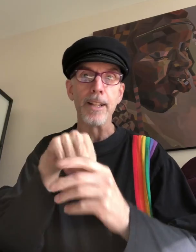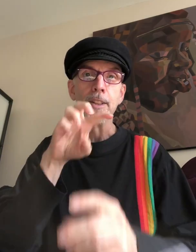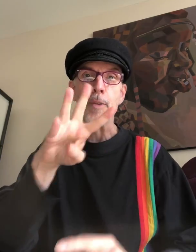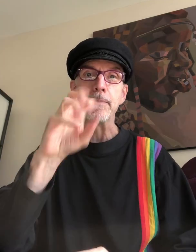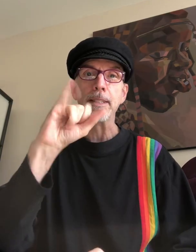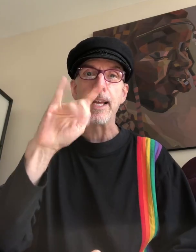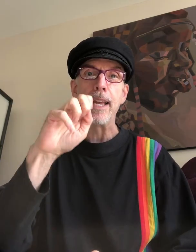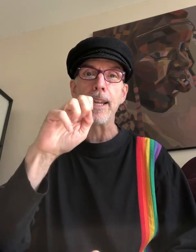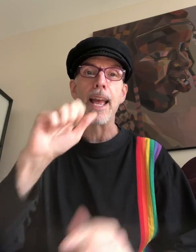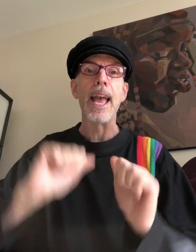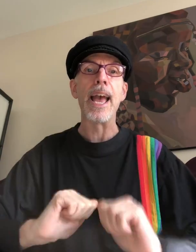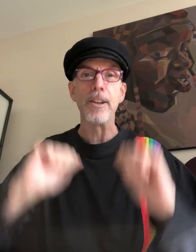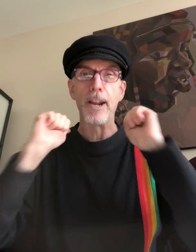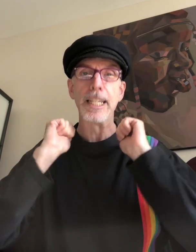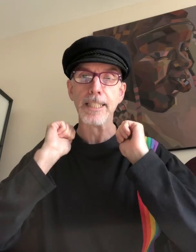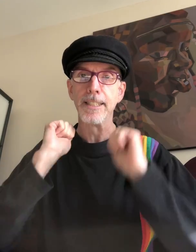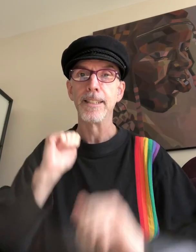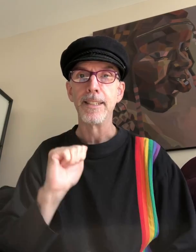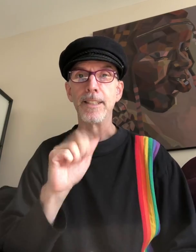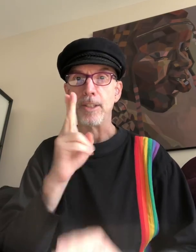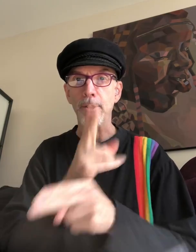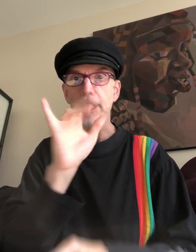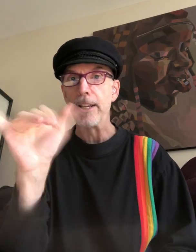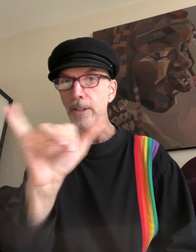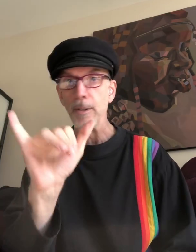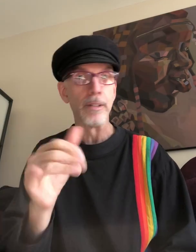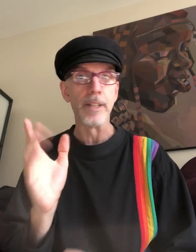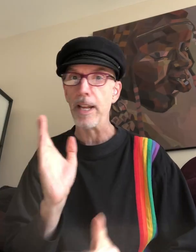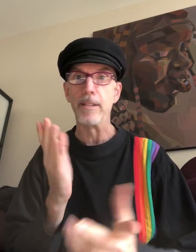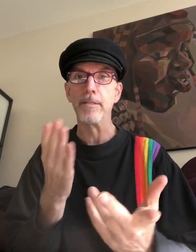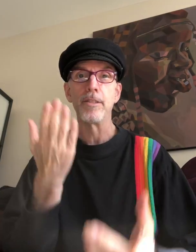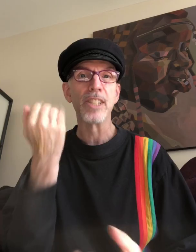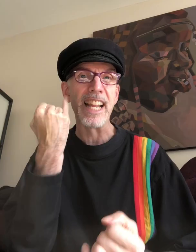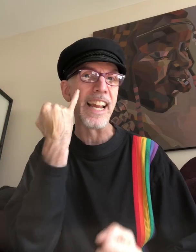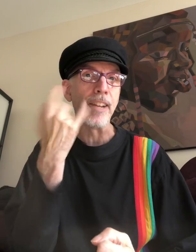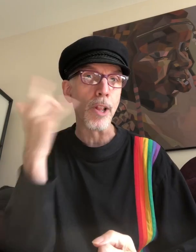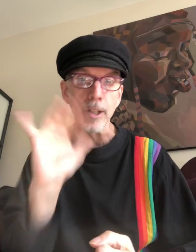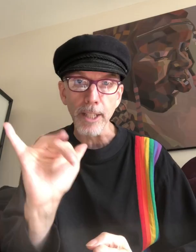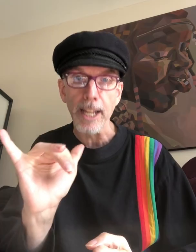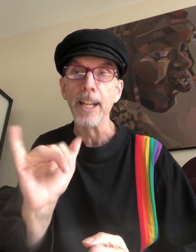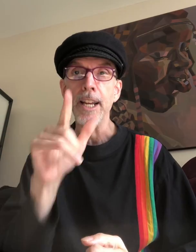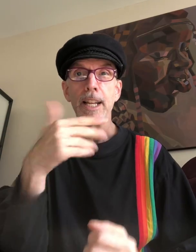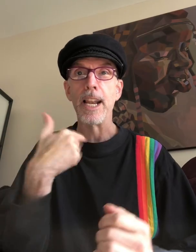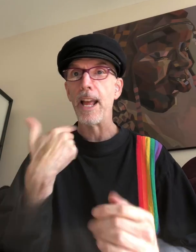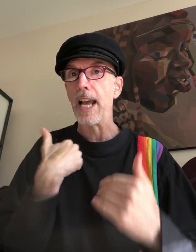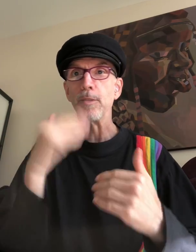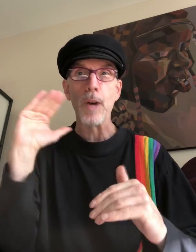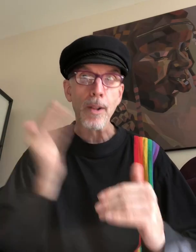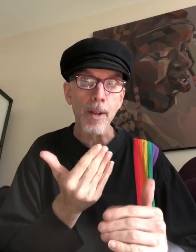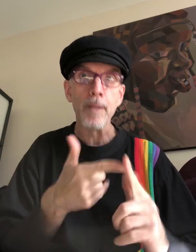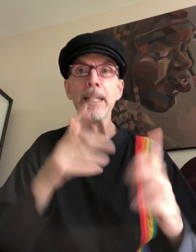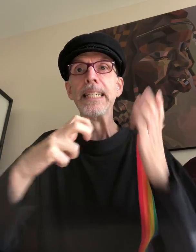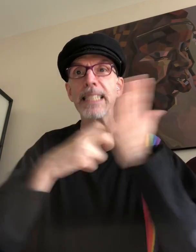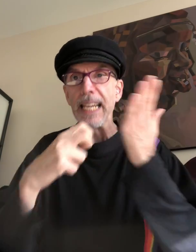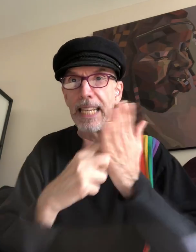website address. Use that too. And you can't know what it looks like. And they have welcome tickets,